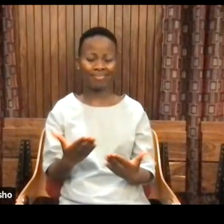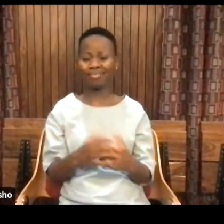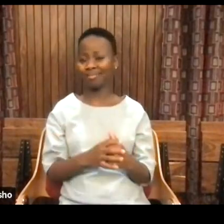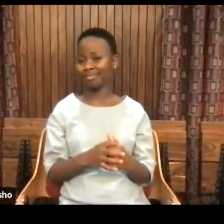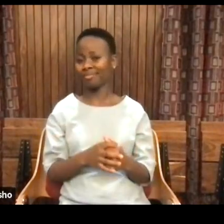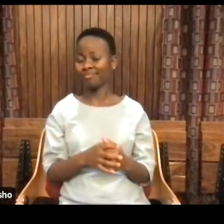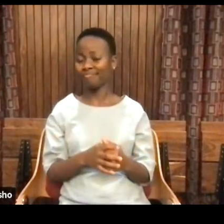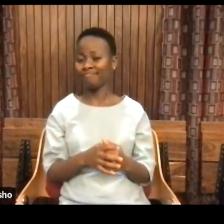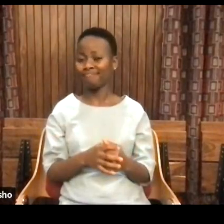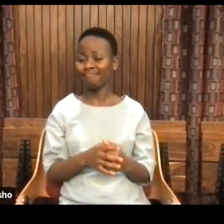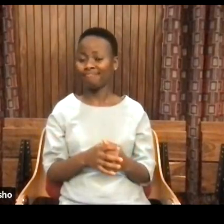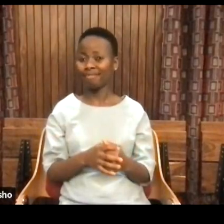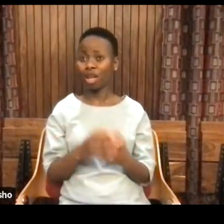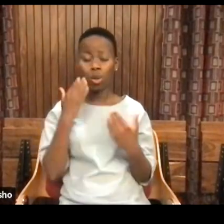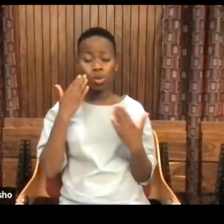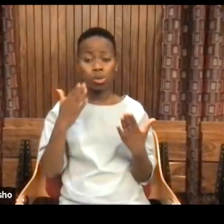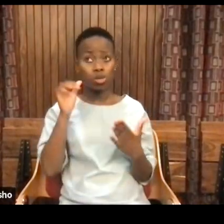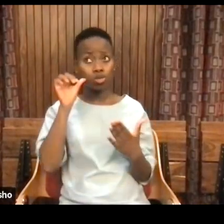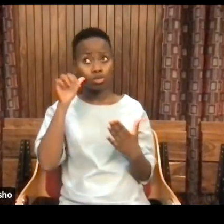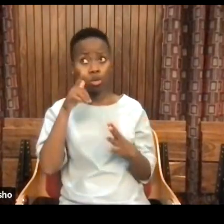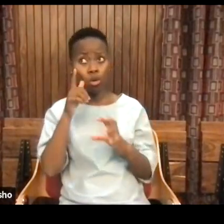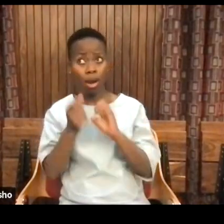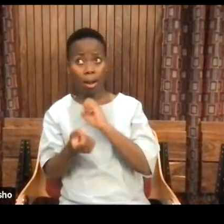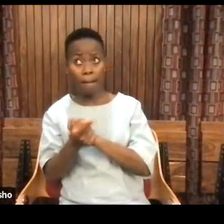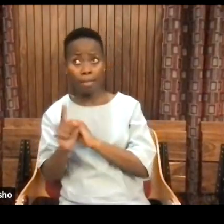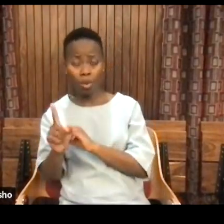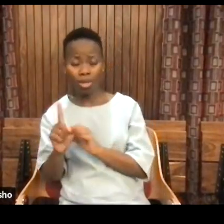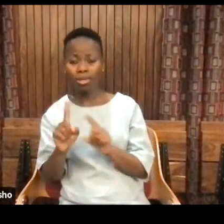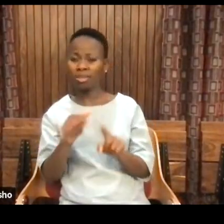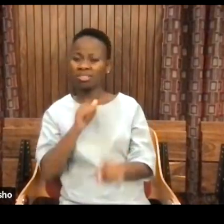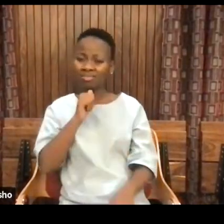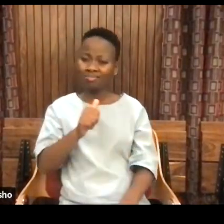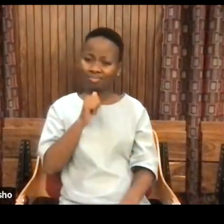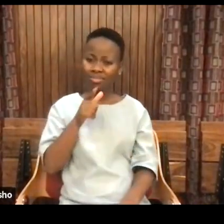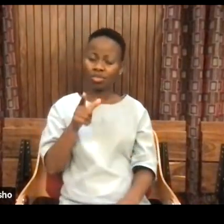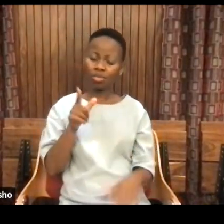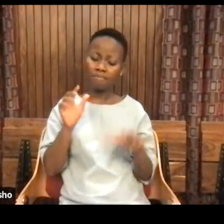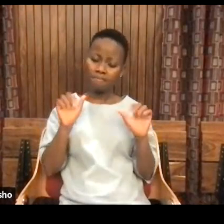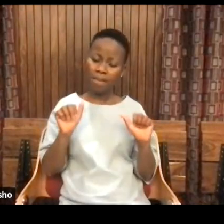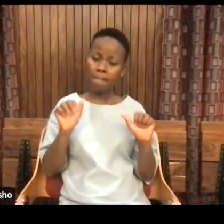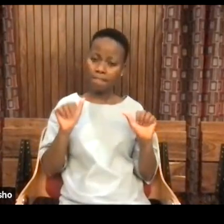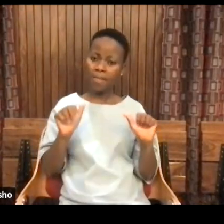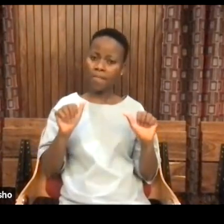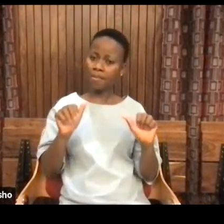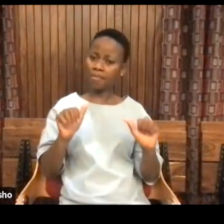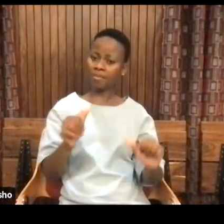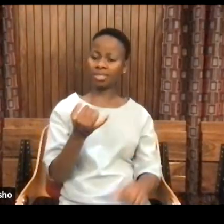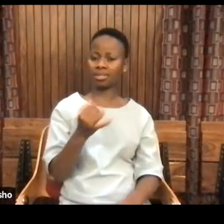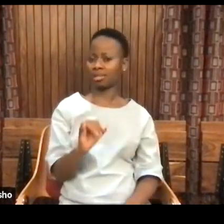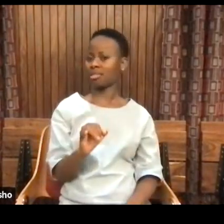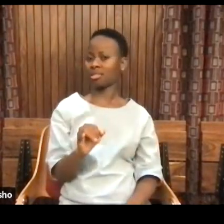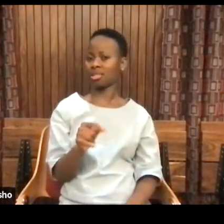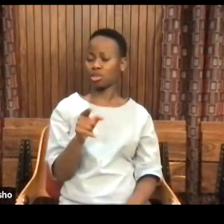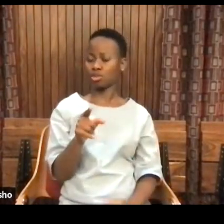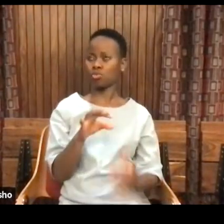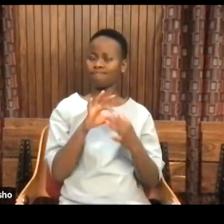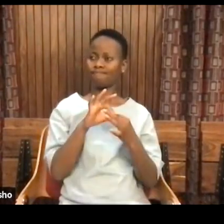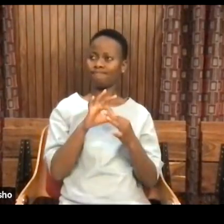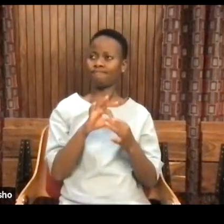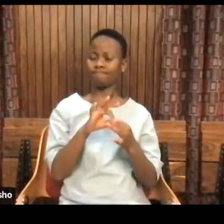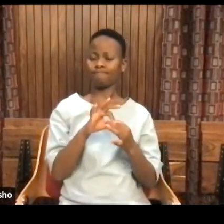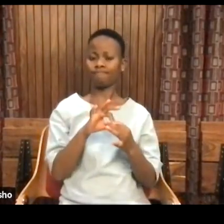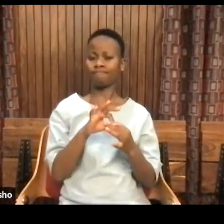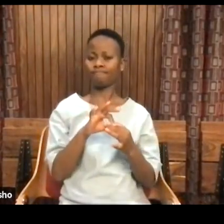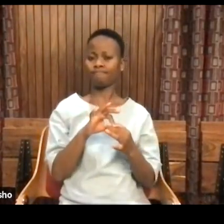it's still our struggle to wage. And it's our commitment that could